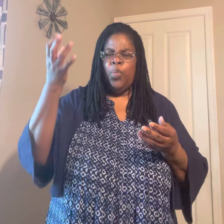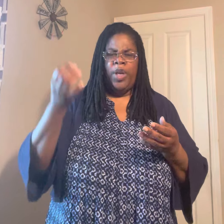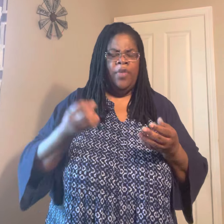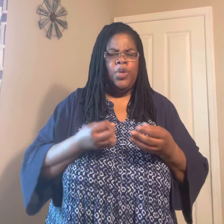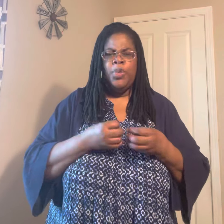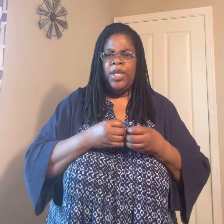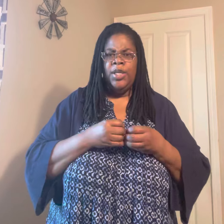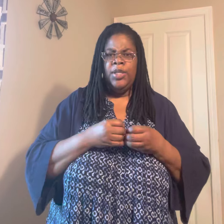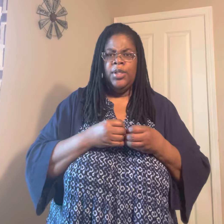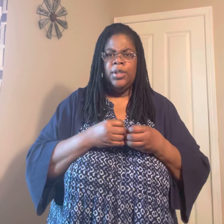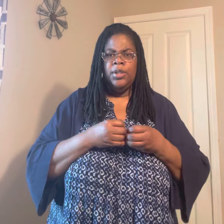whatever you need.